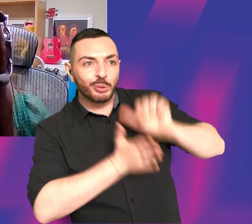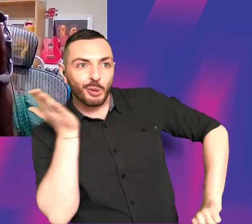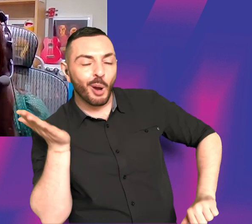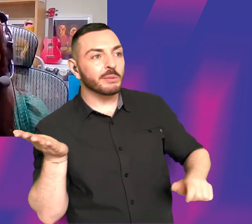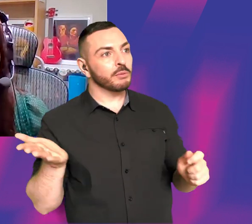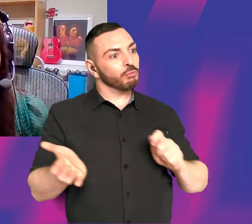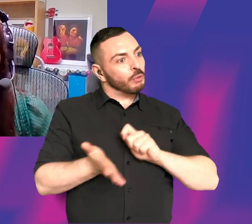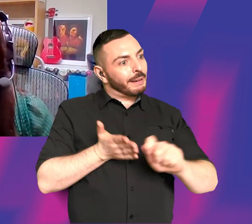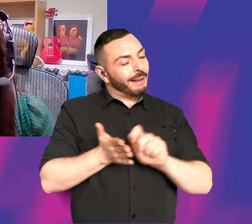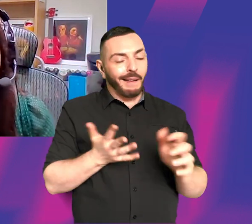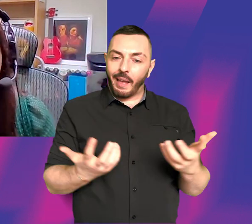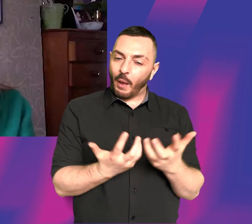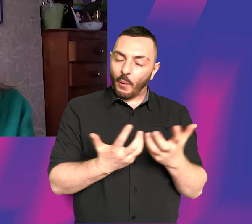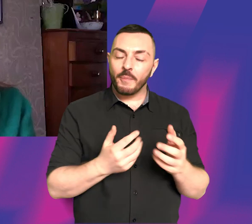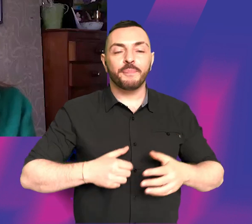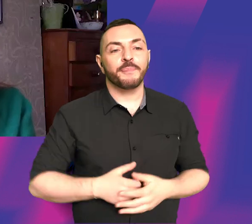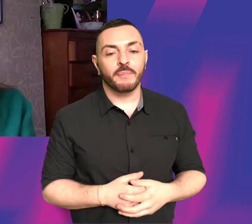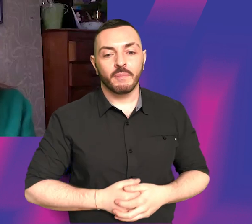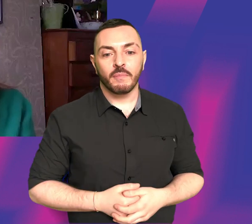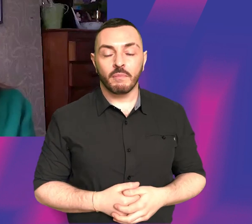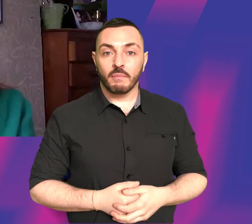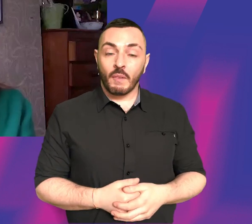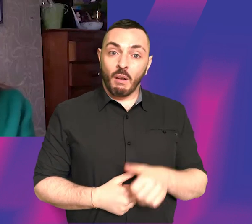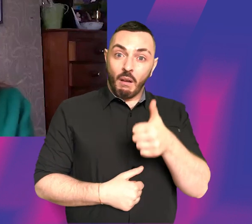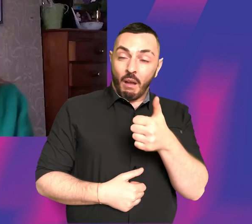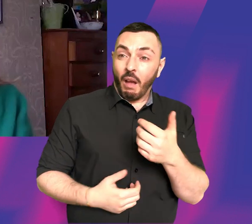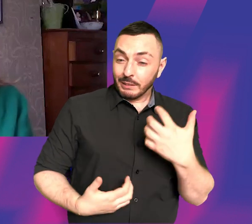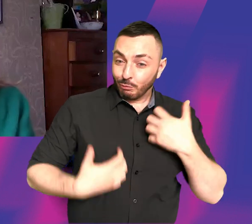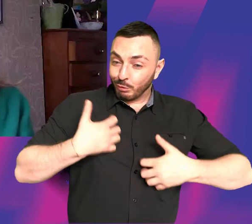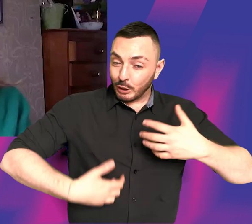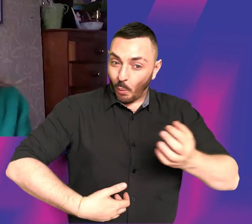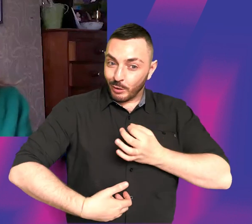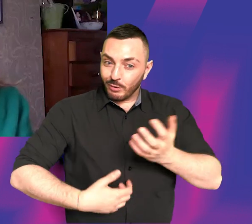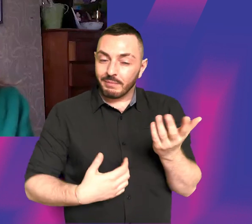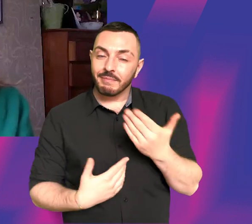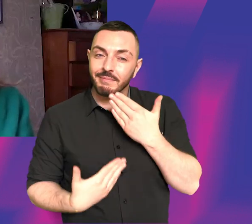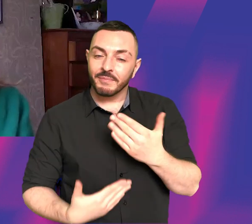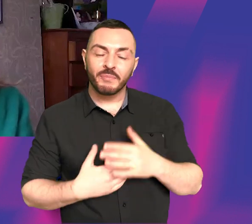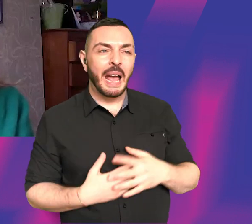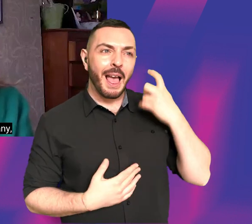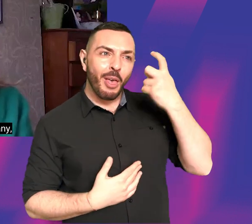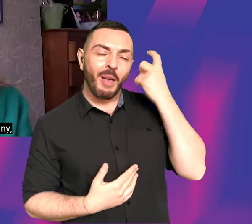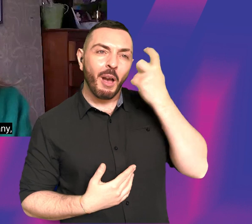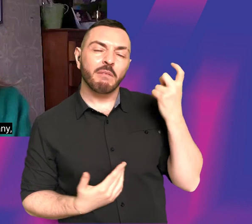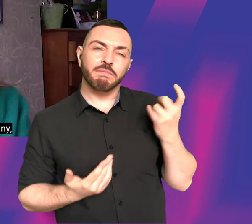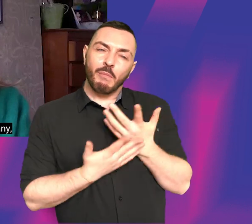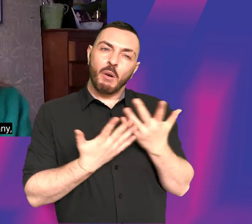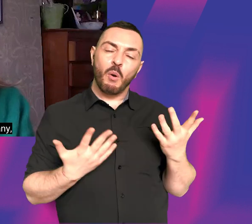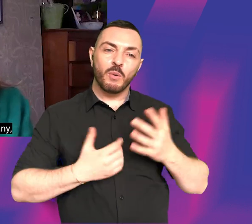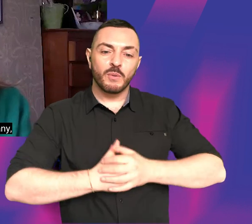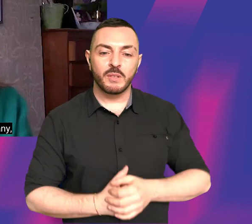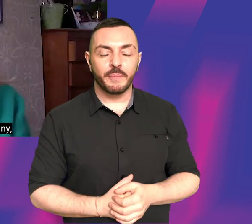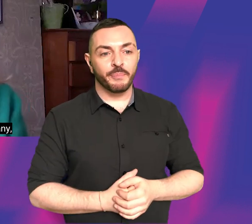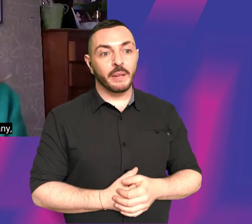you put that pen to paper and get going? Well, it's a really interesting question. And I think about that a lot. Sometimes